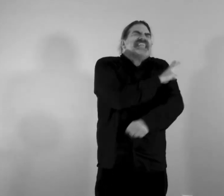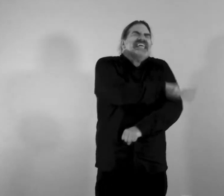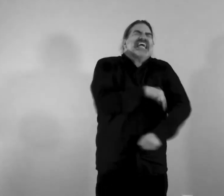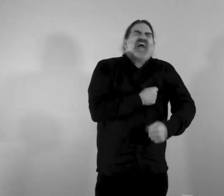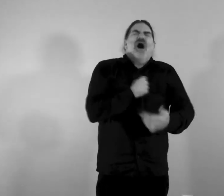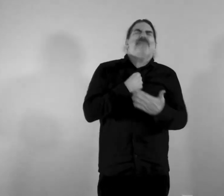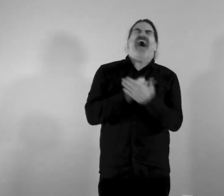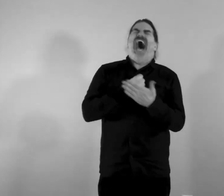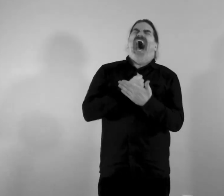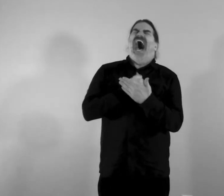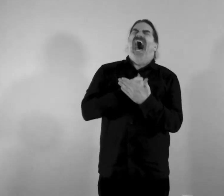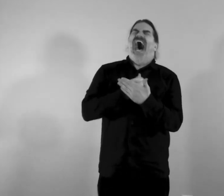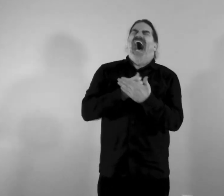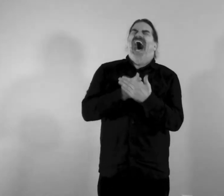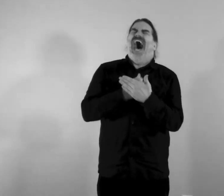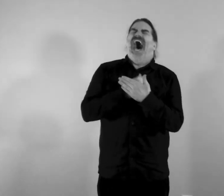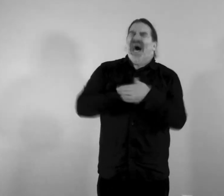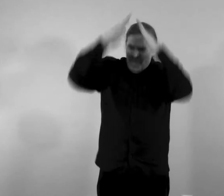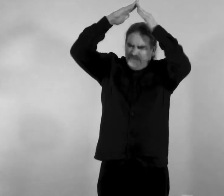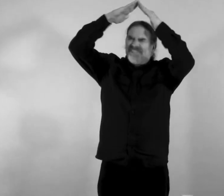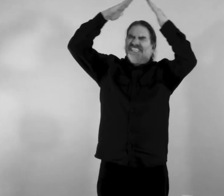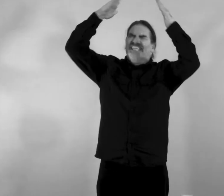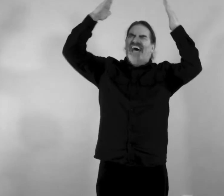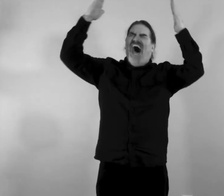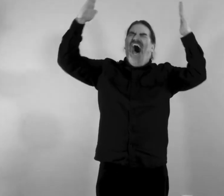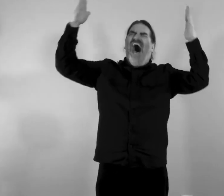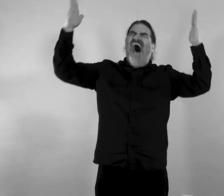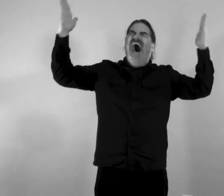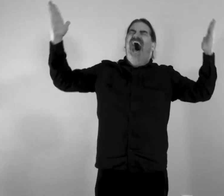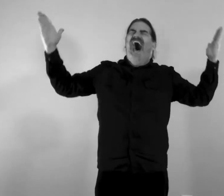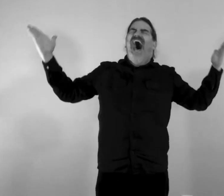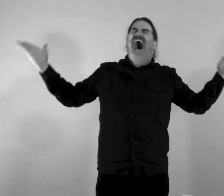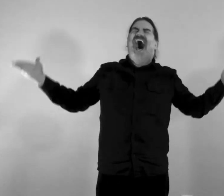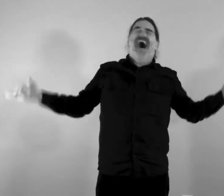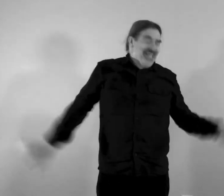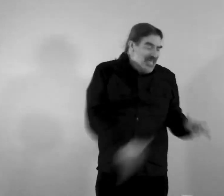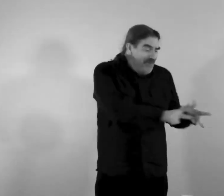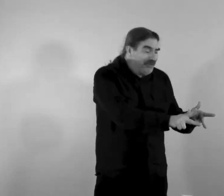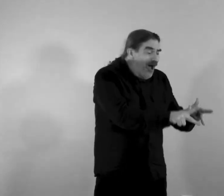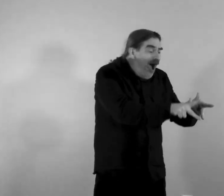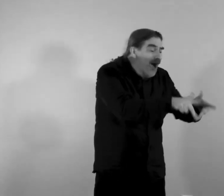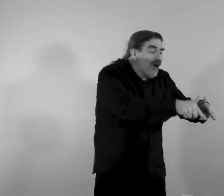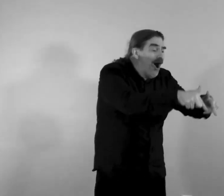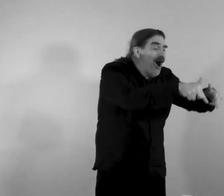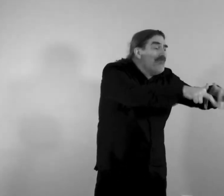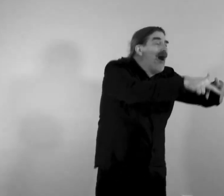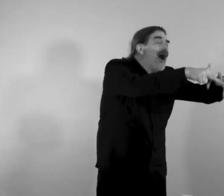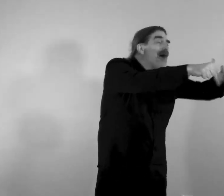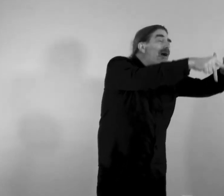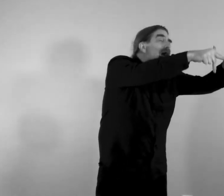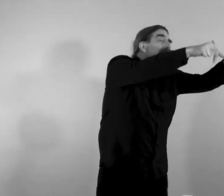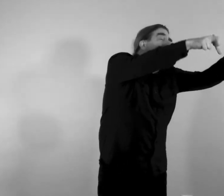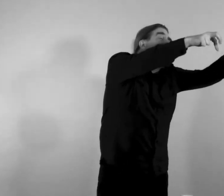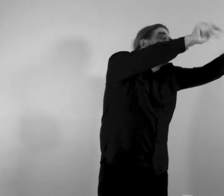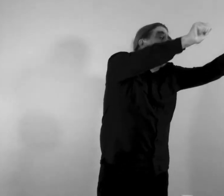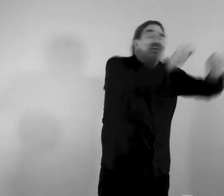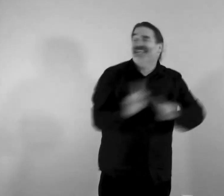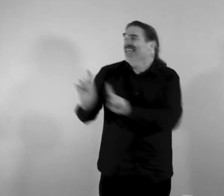heart pounding, roof opens up, the cars, they get up and run off, the